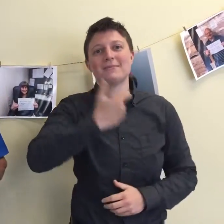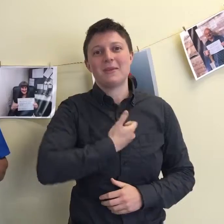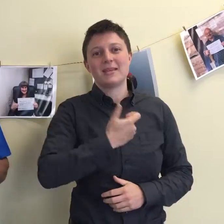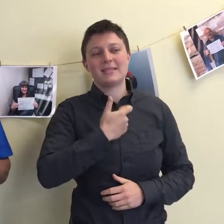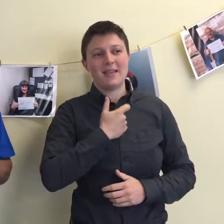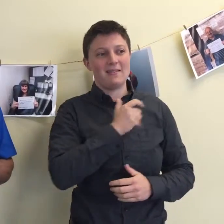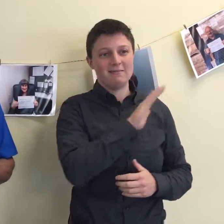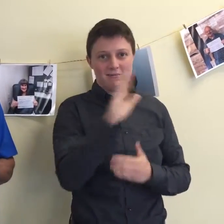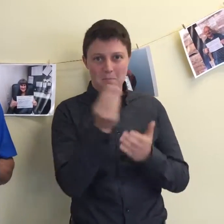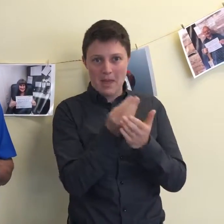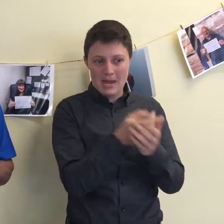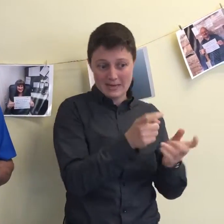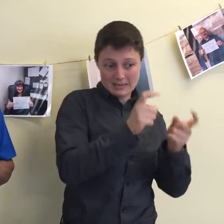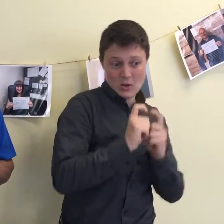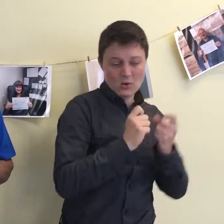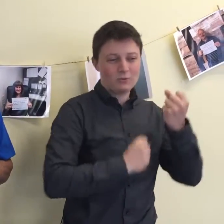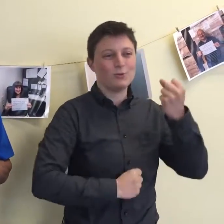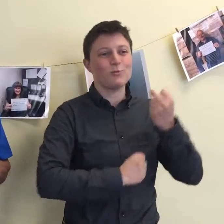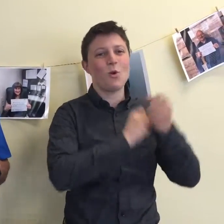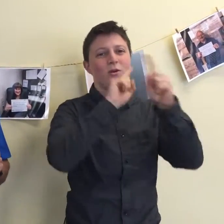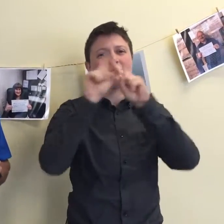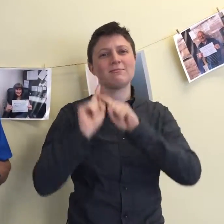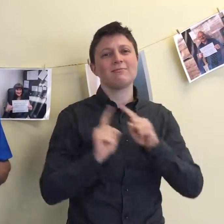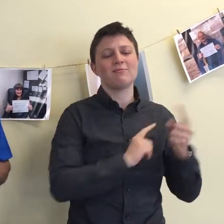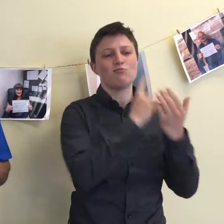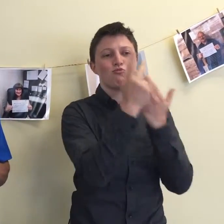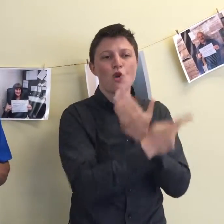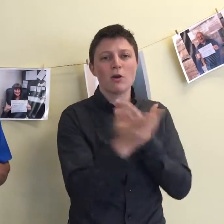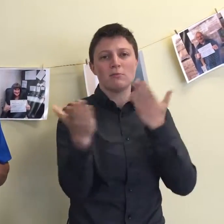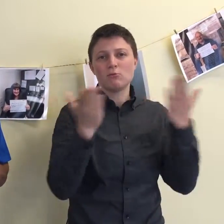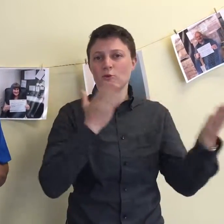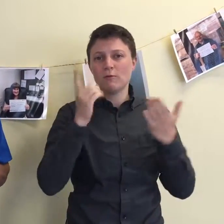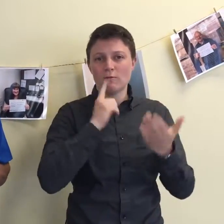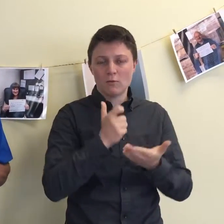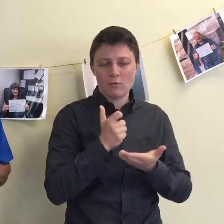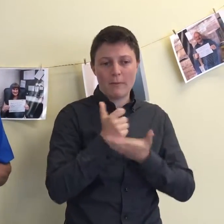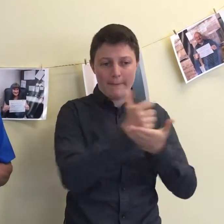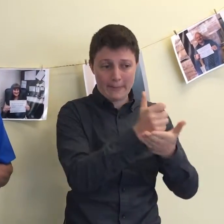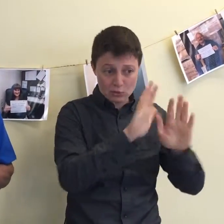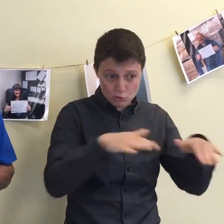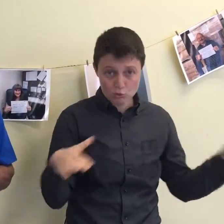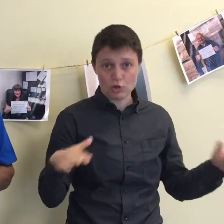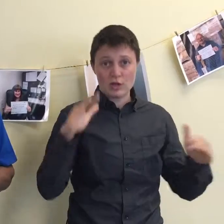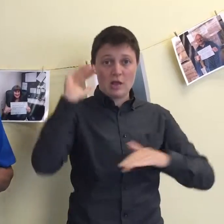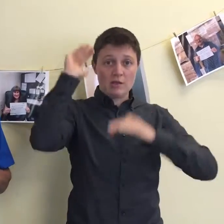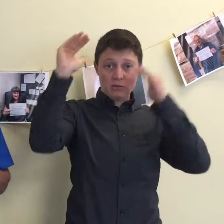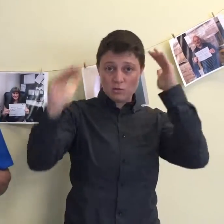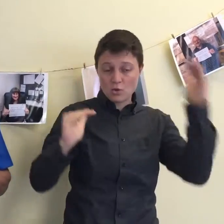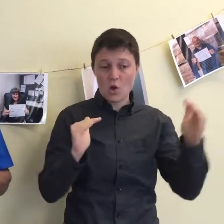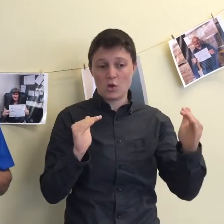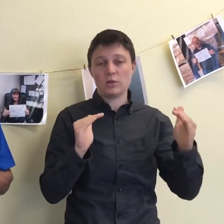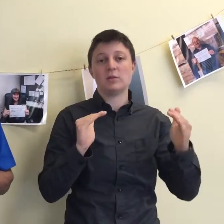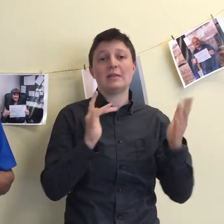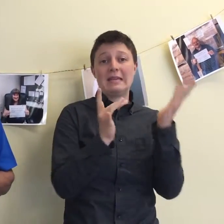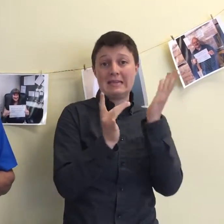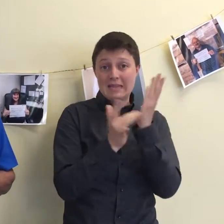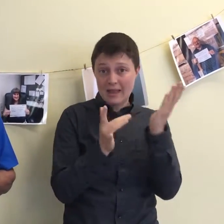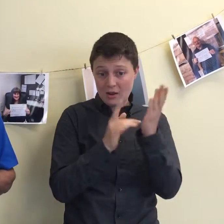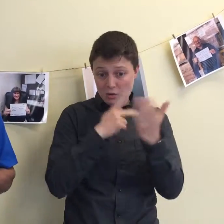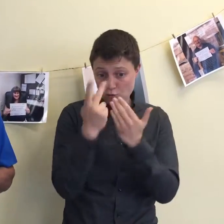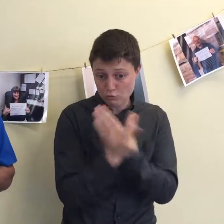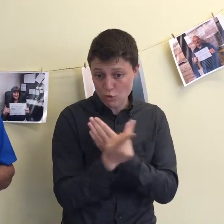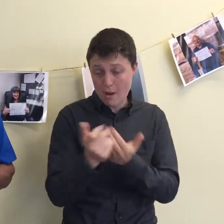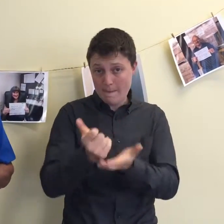programs, we have programs for adults, we have all type of technology programs that's available for people like myself,